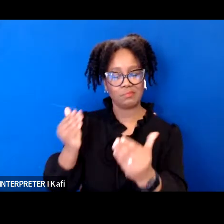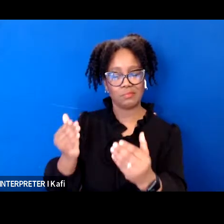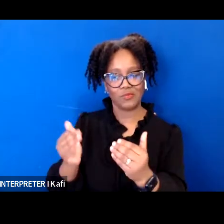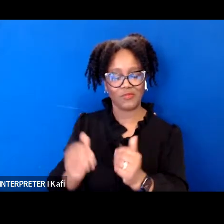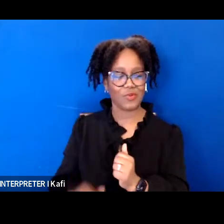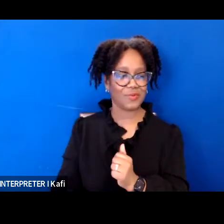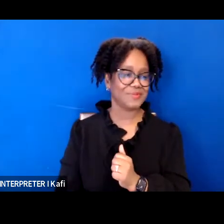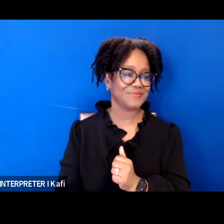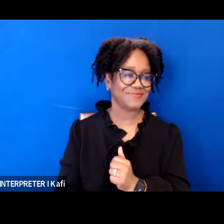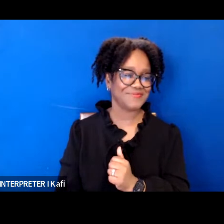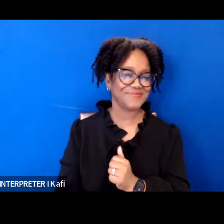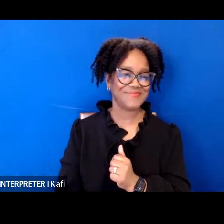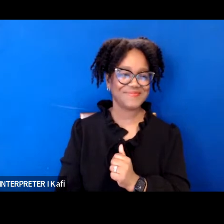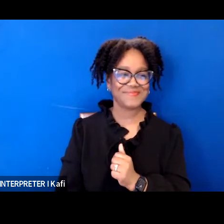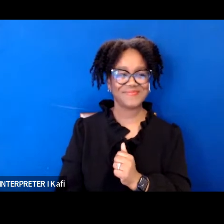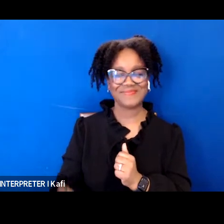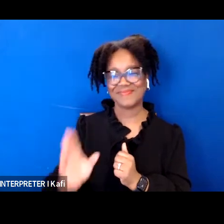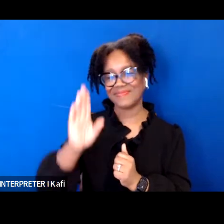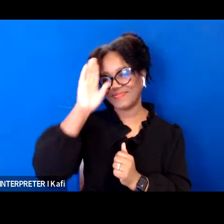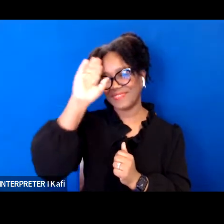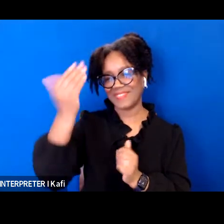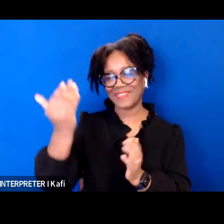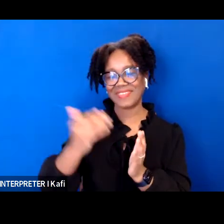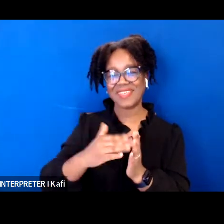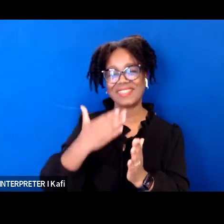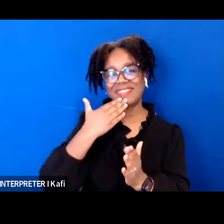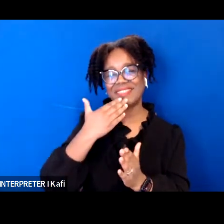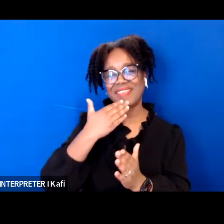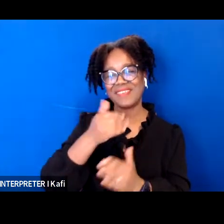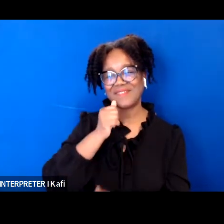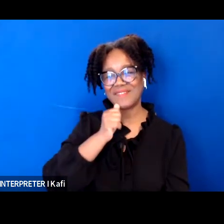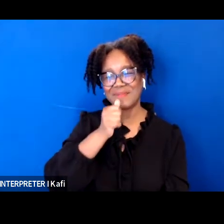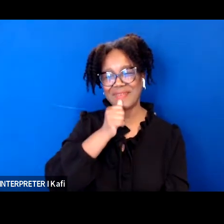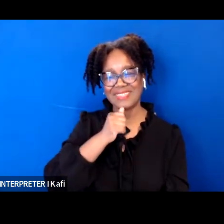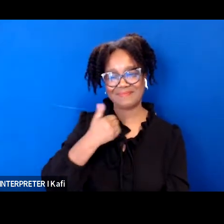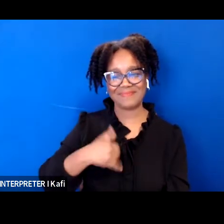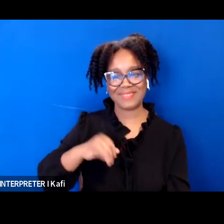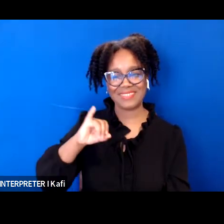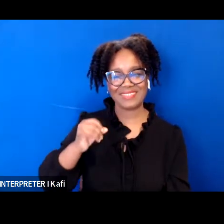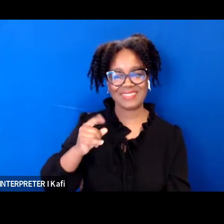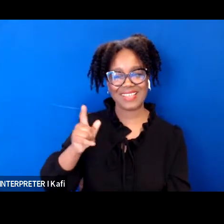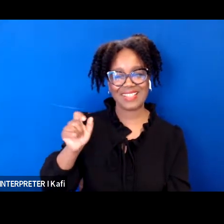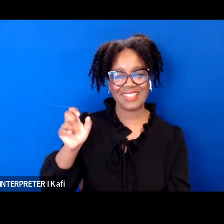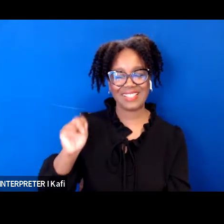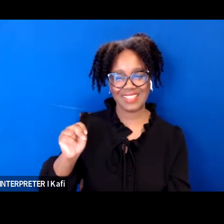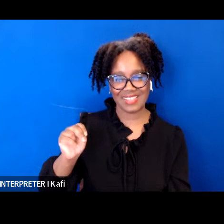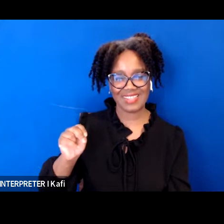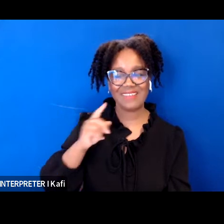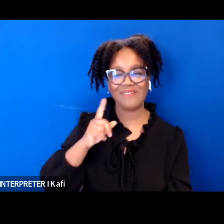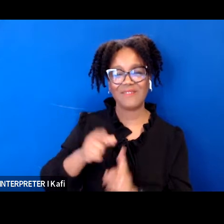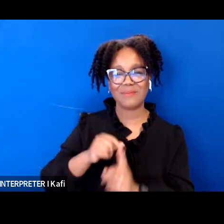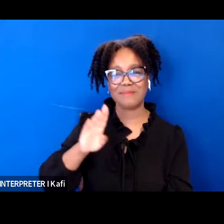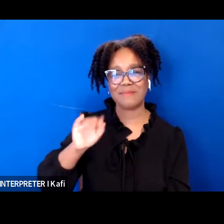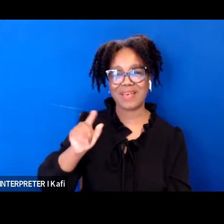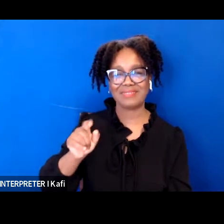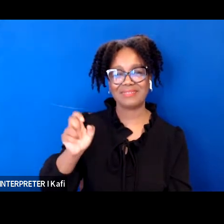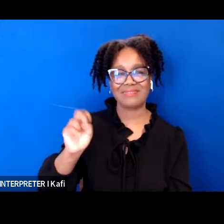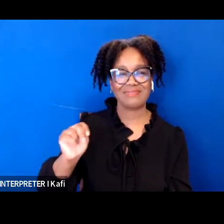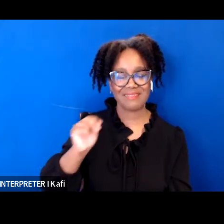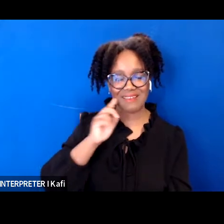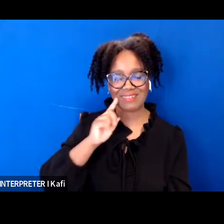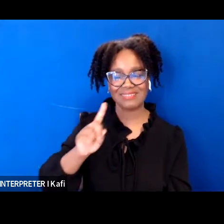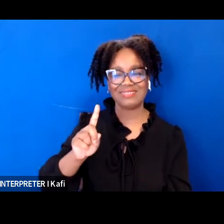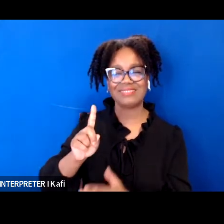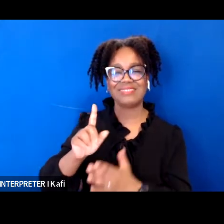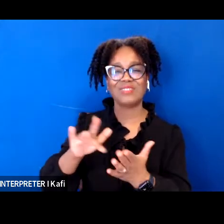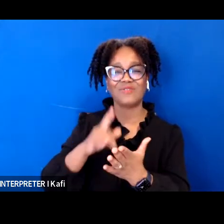so hi again thanks for your patience everyone my name is jaylen radziminski from the bazlon center for mental health law and i'm super excited to